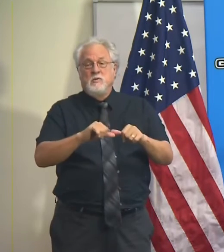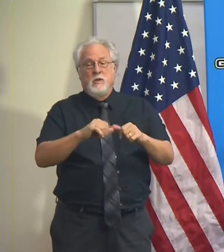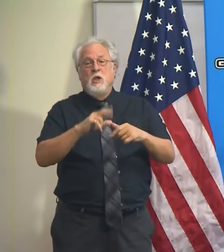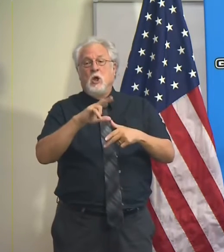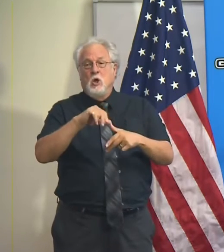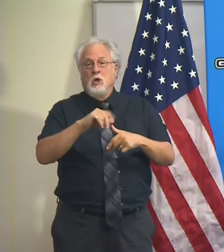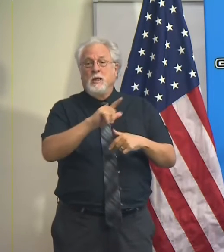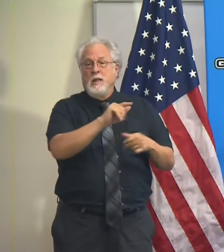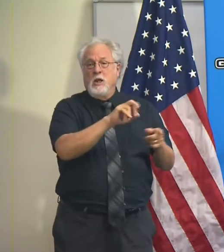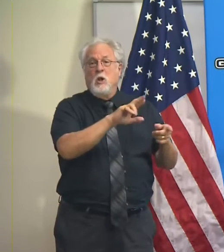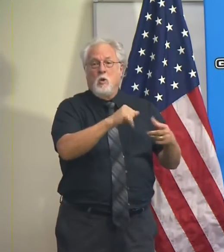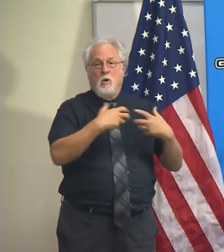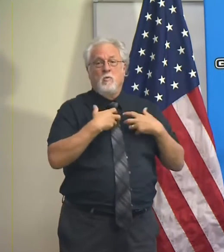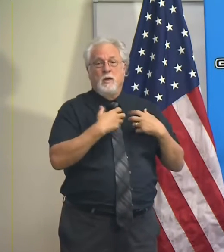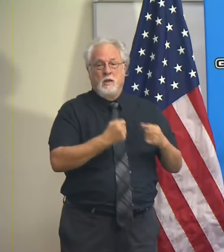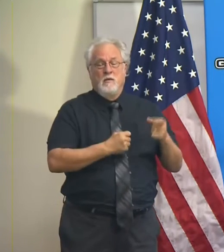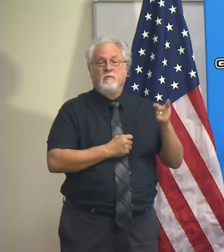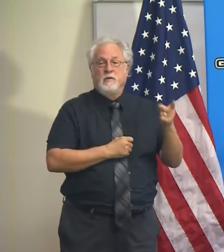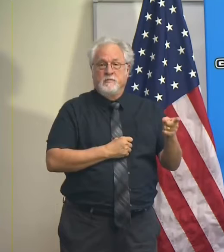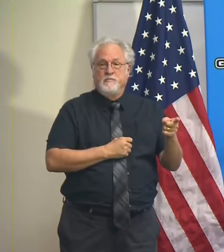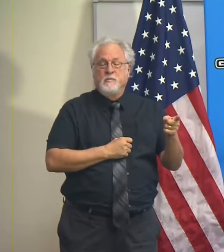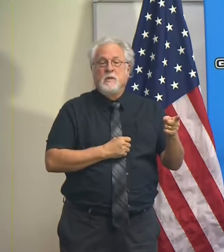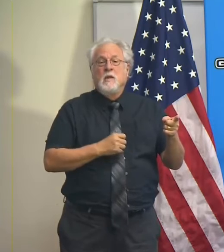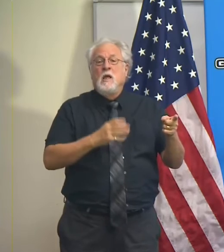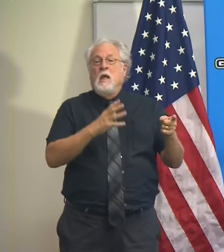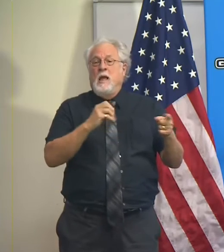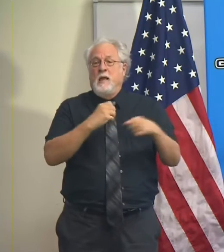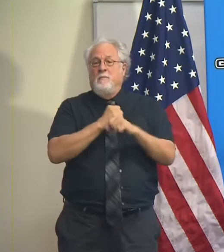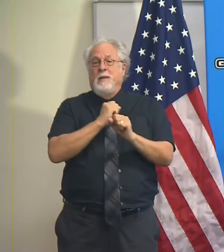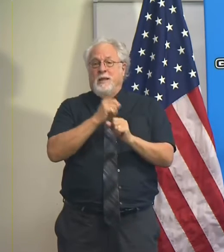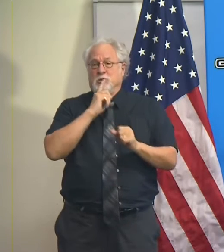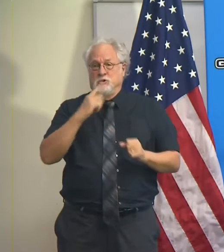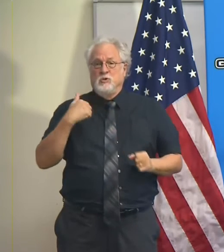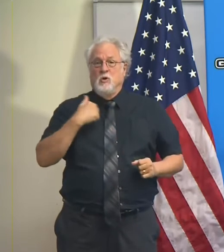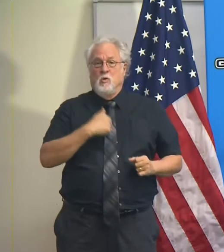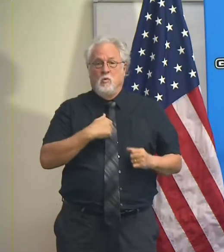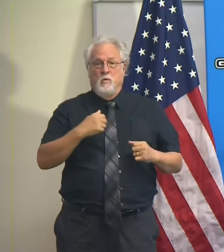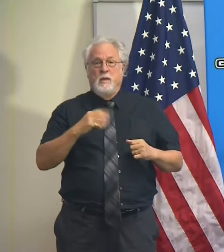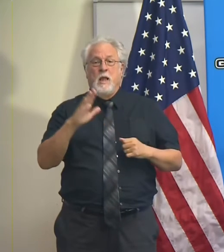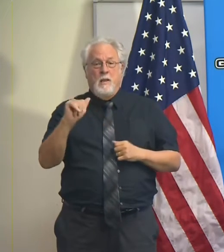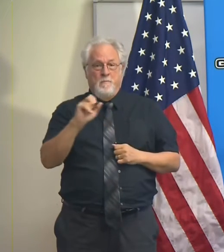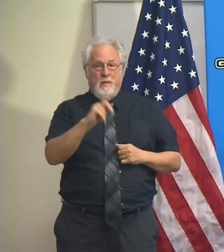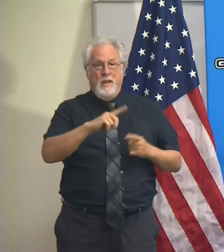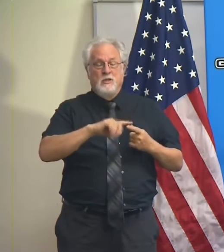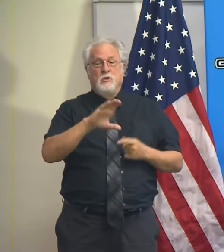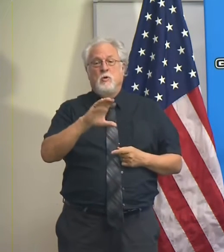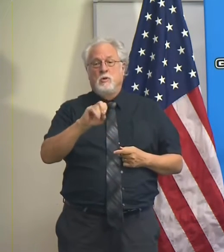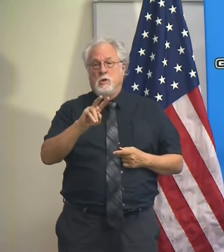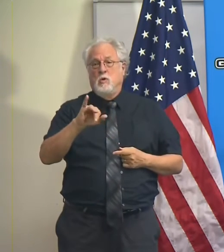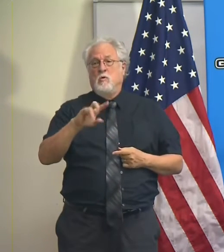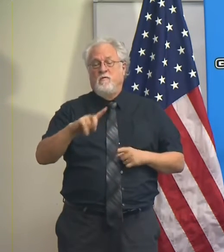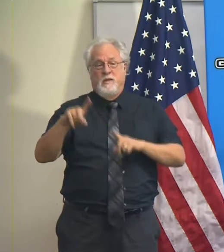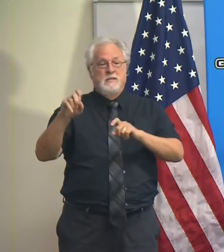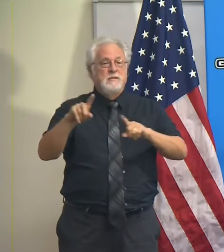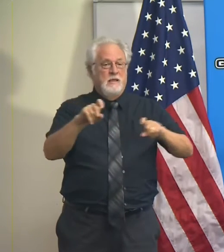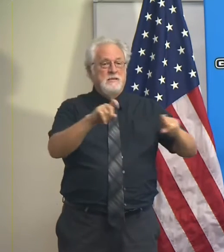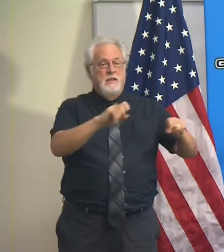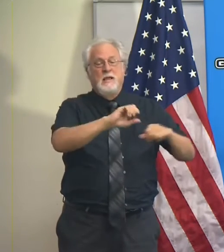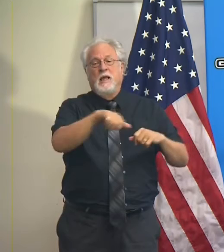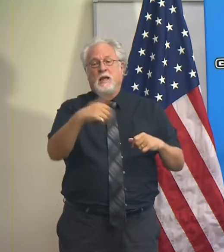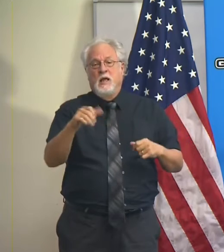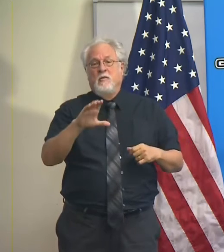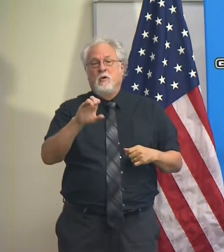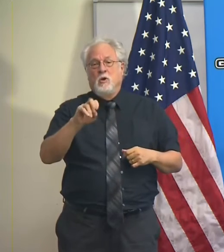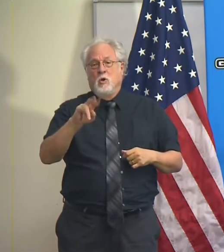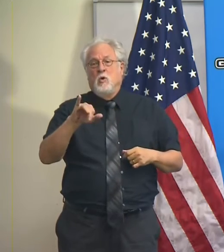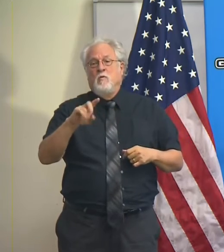Hurricane Laura recovery efforts and making sure that we resume all of our COVID testing and other COVID related